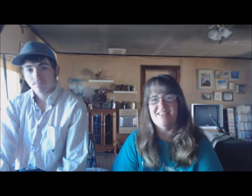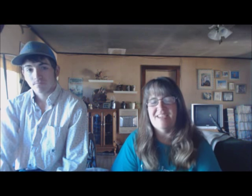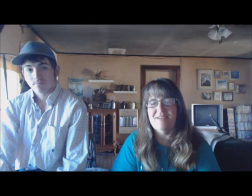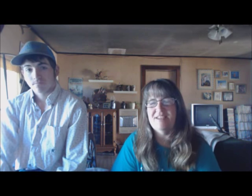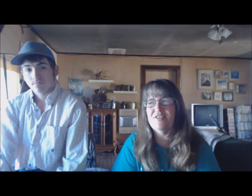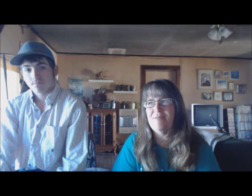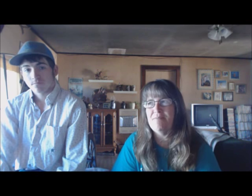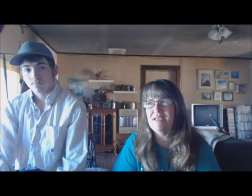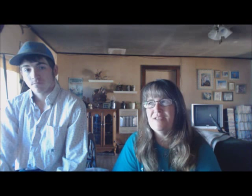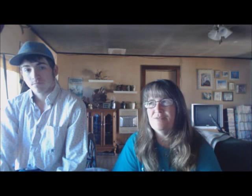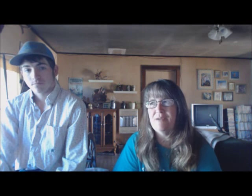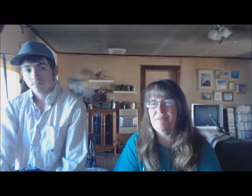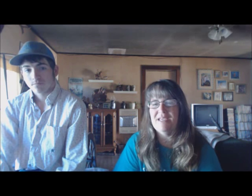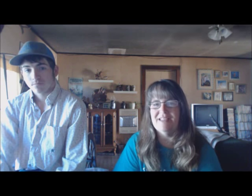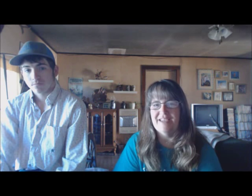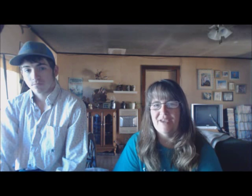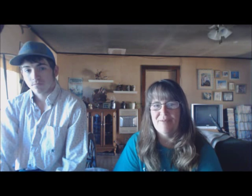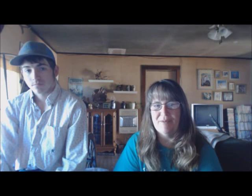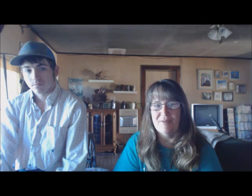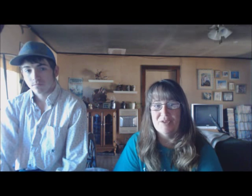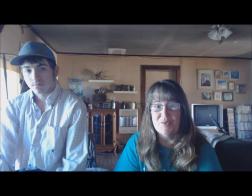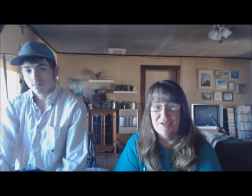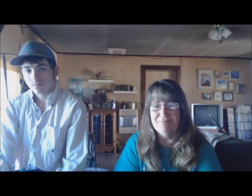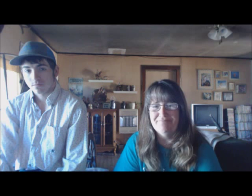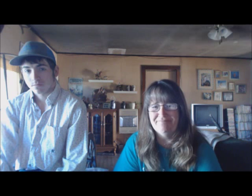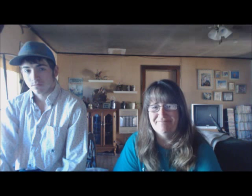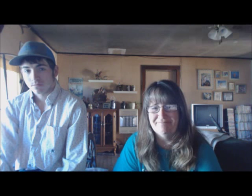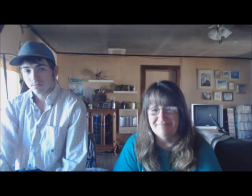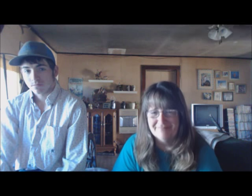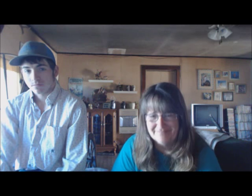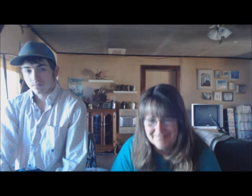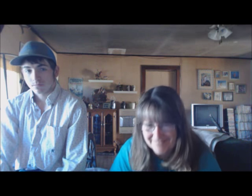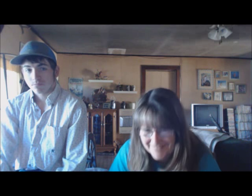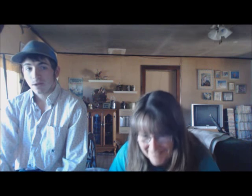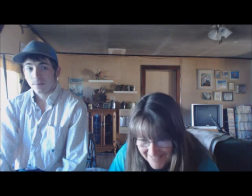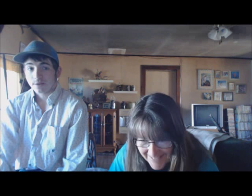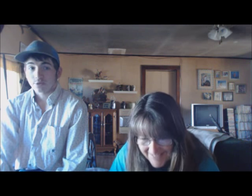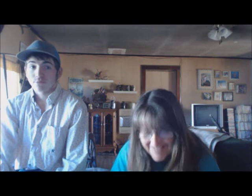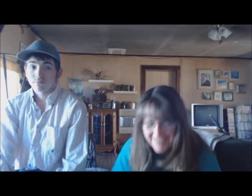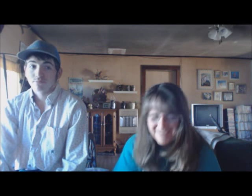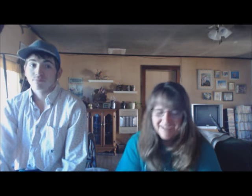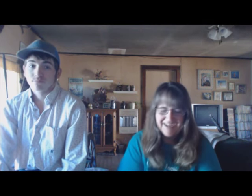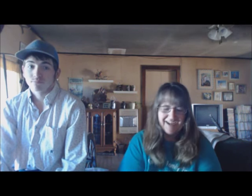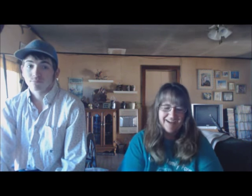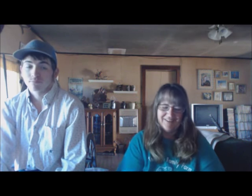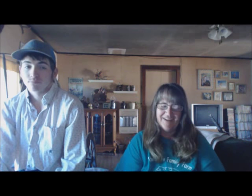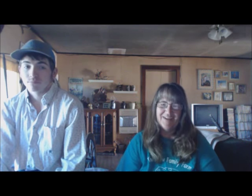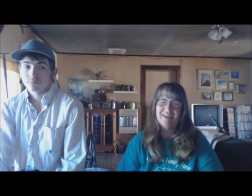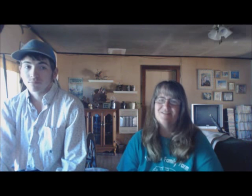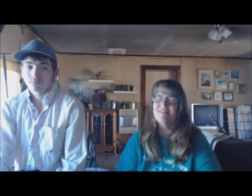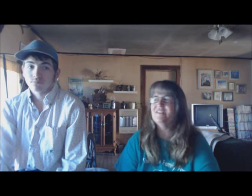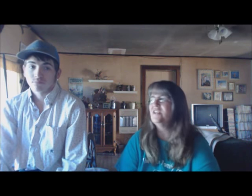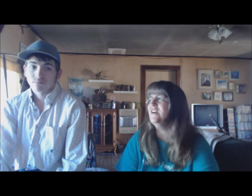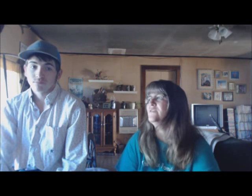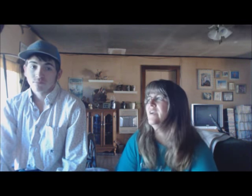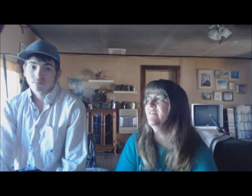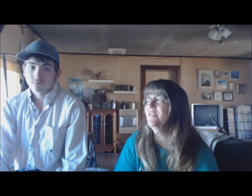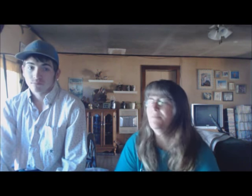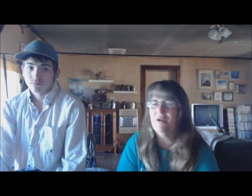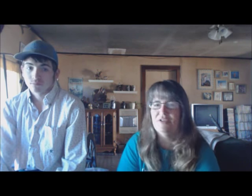I think they, either my beans or my peas, I can't remember which one. probably, I don't know, I, the dogs were after a